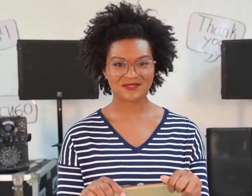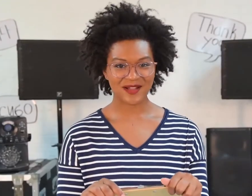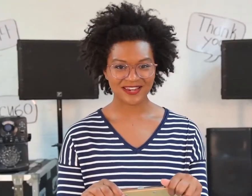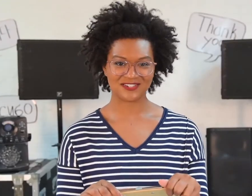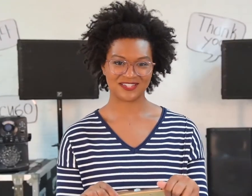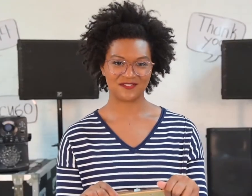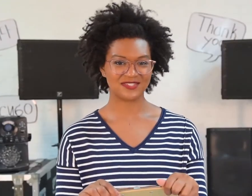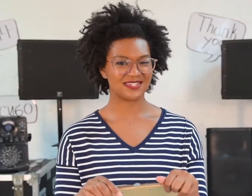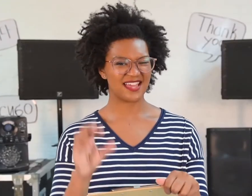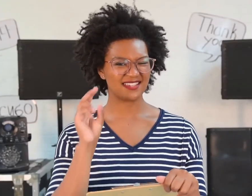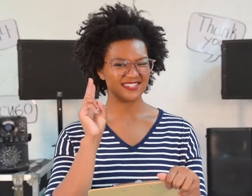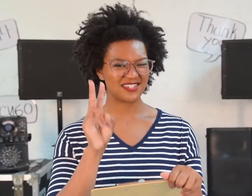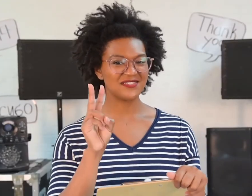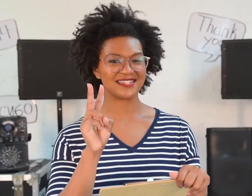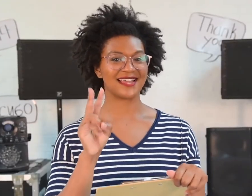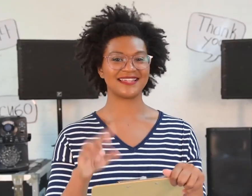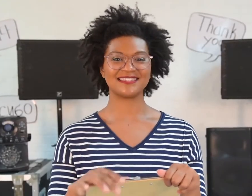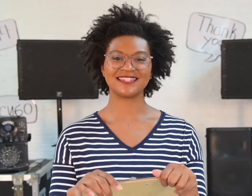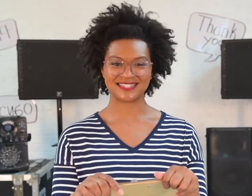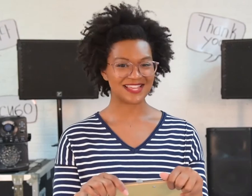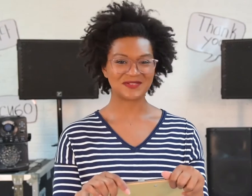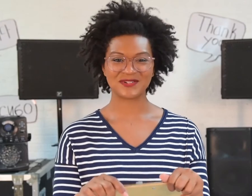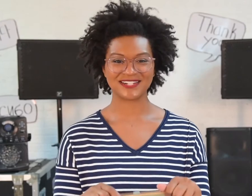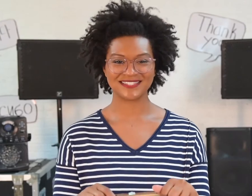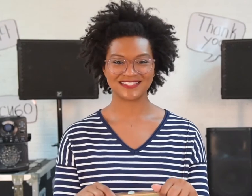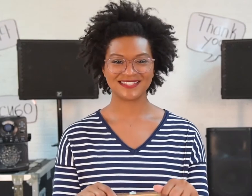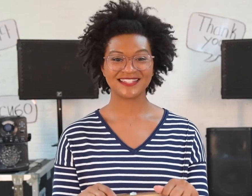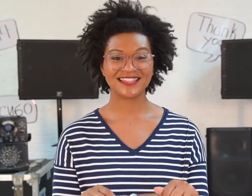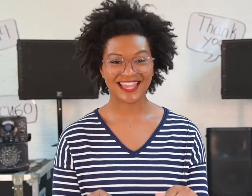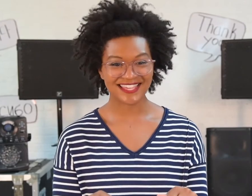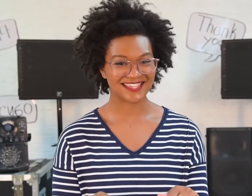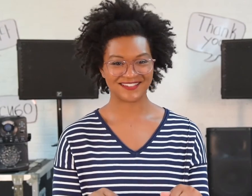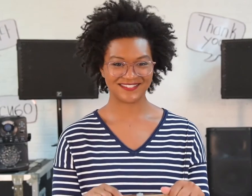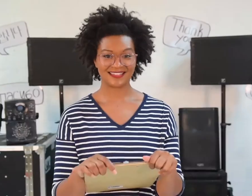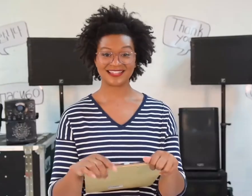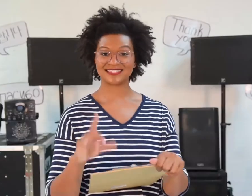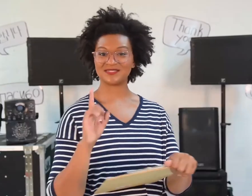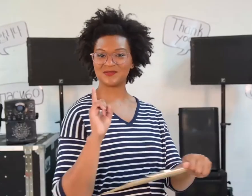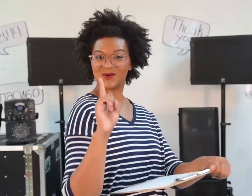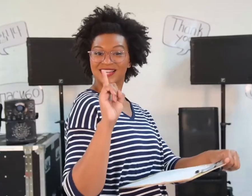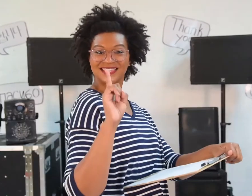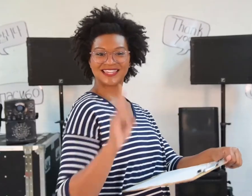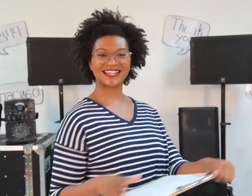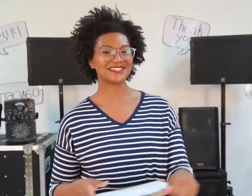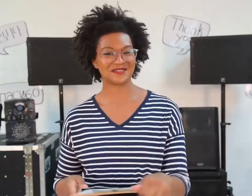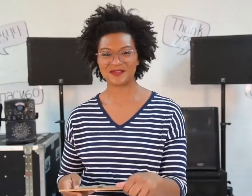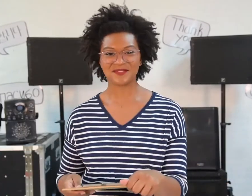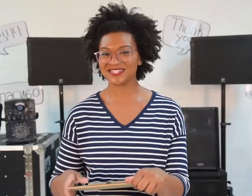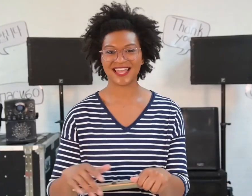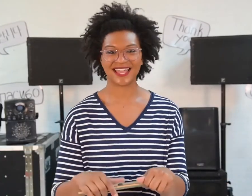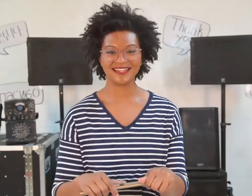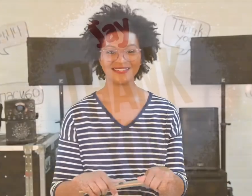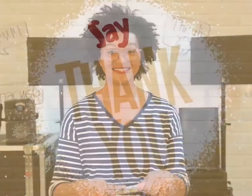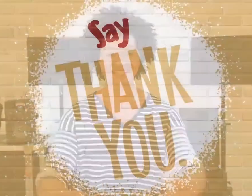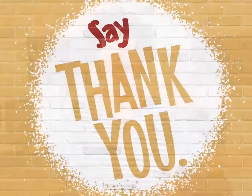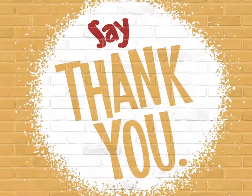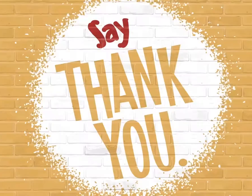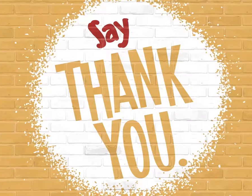remind yourself to take two seconds to say the words thank you that's the one thing to remember today say thank